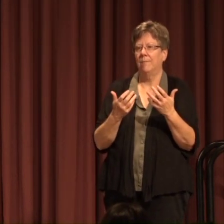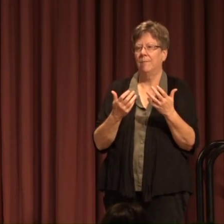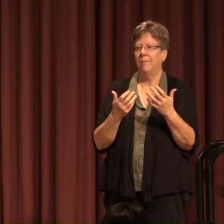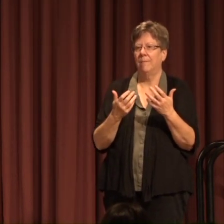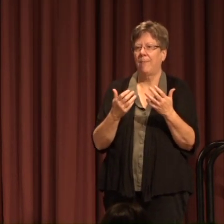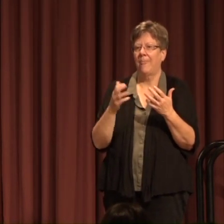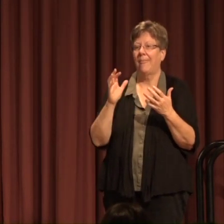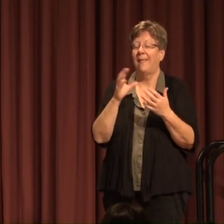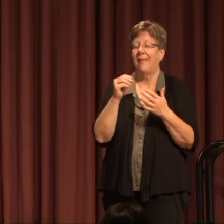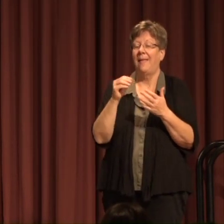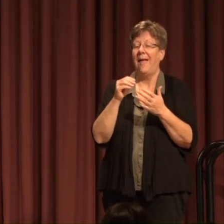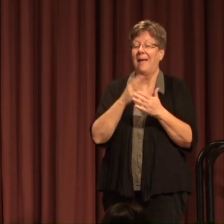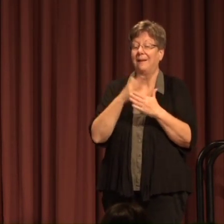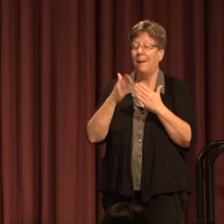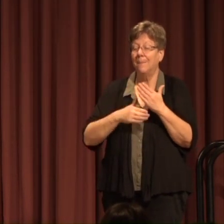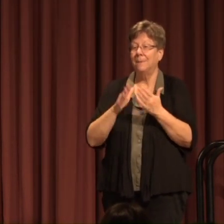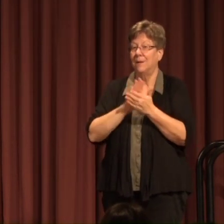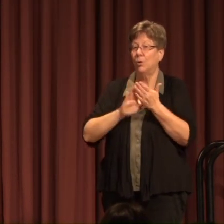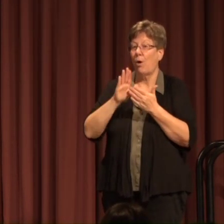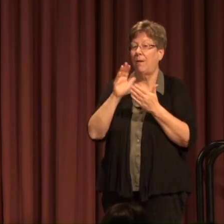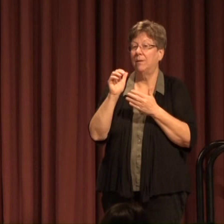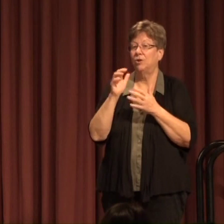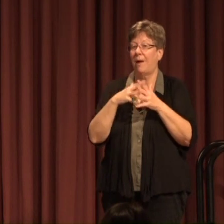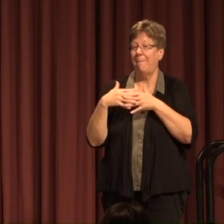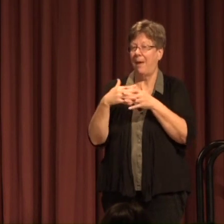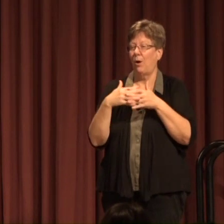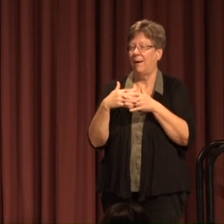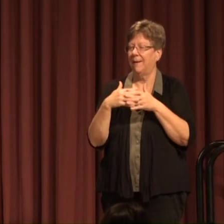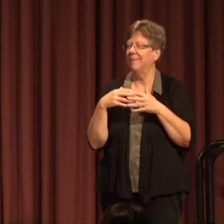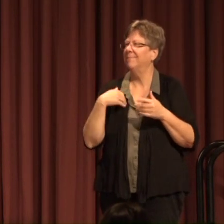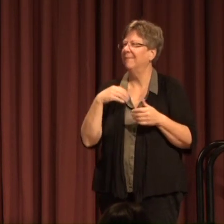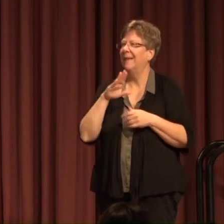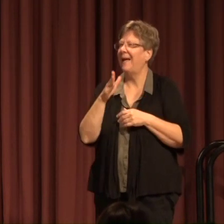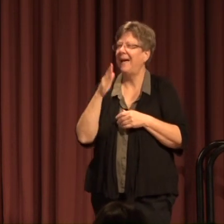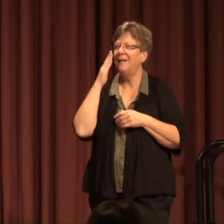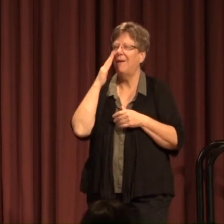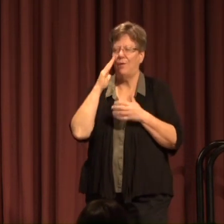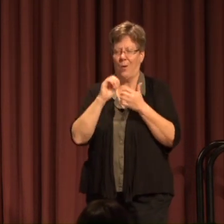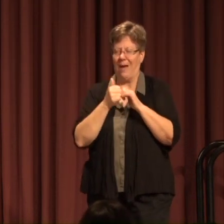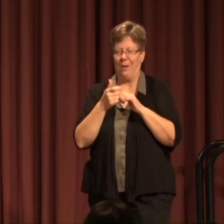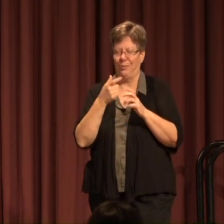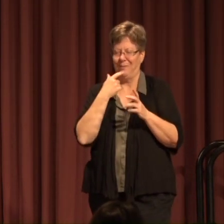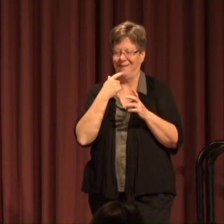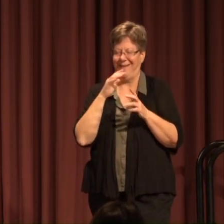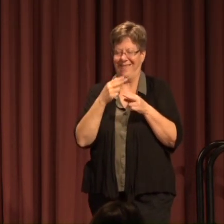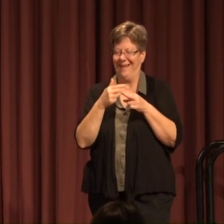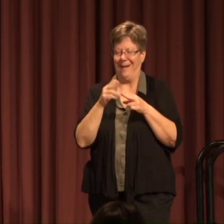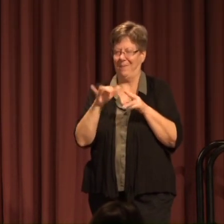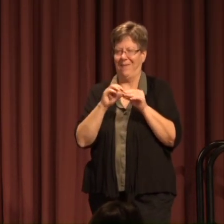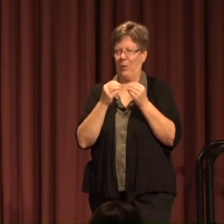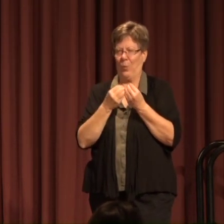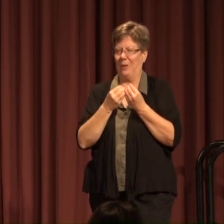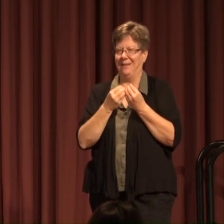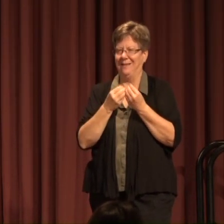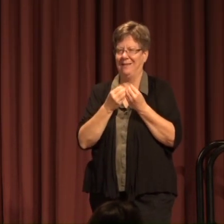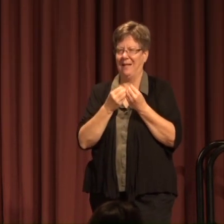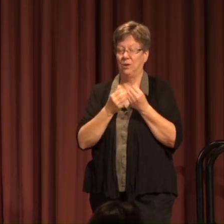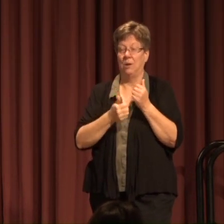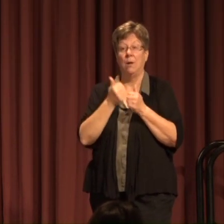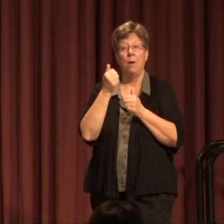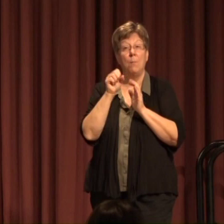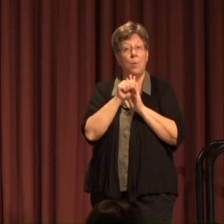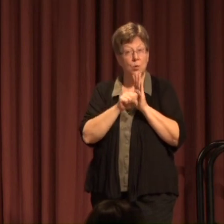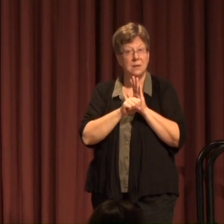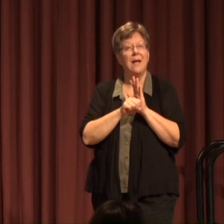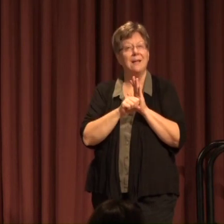College America I never know quite how to say The name of that organization Which most states of the union